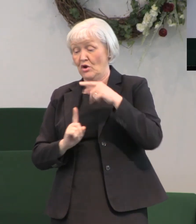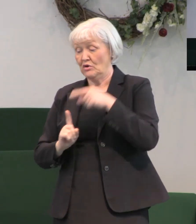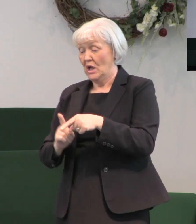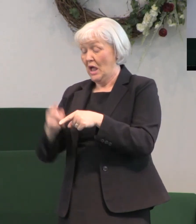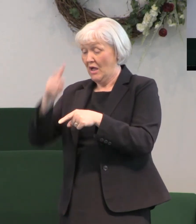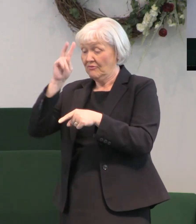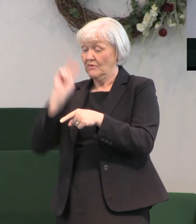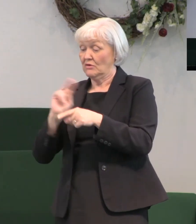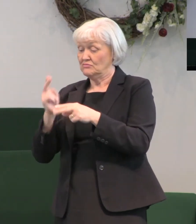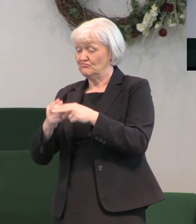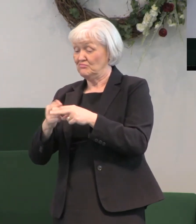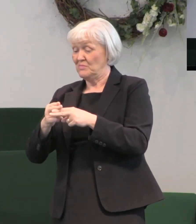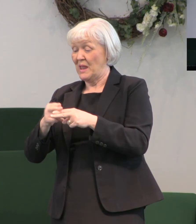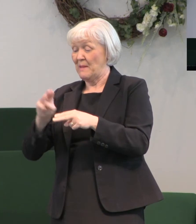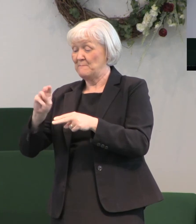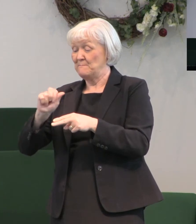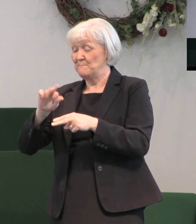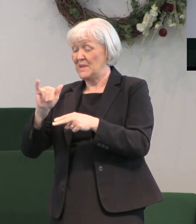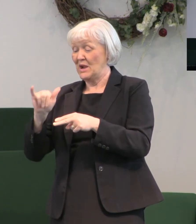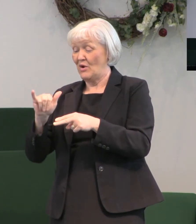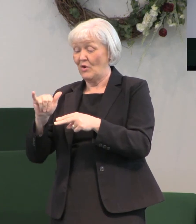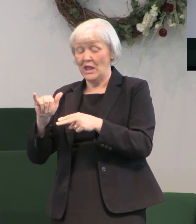the angel said to her,